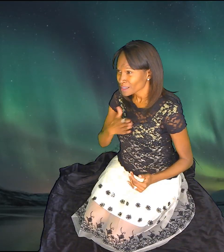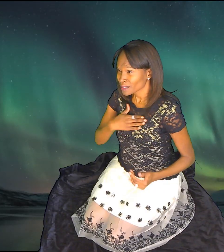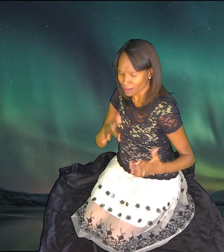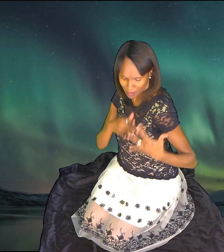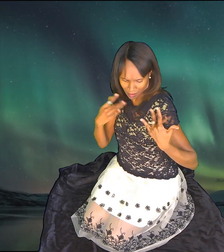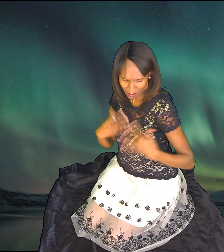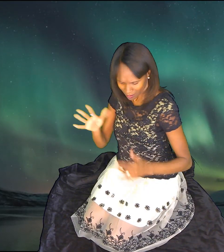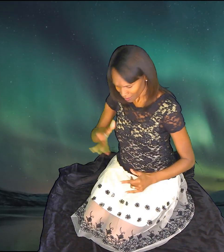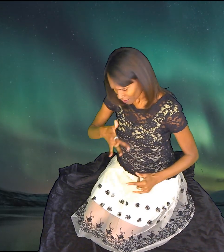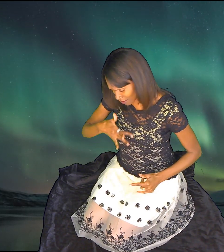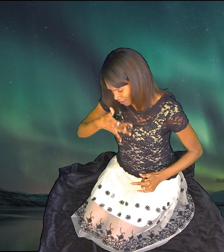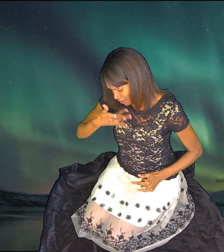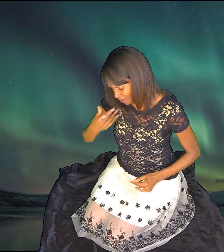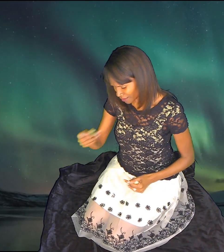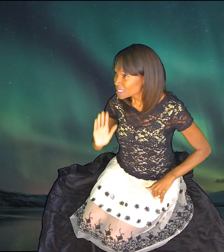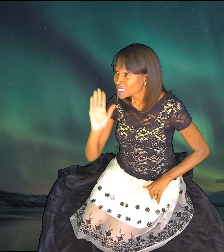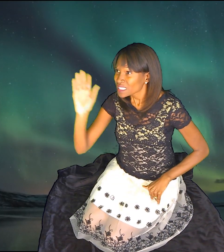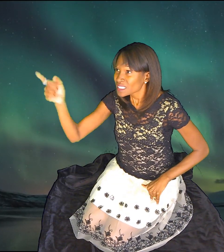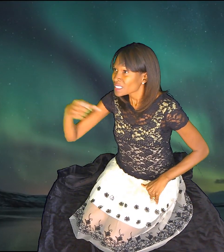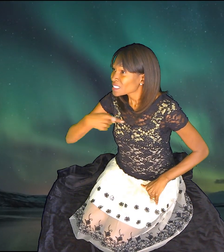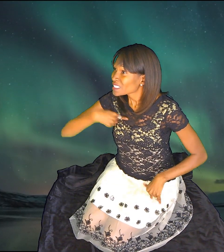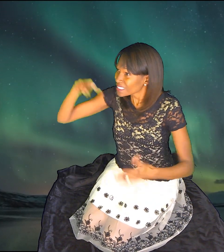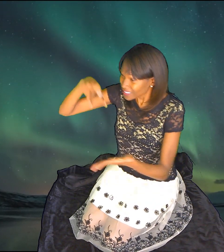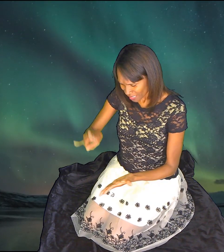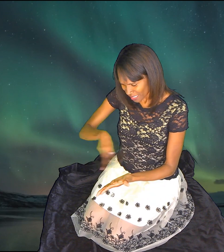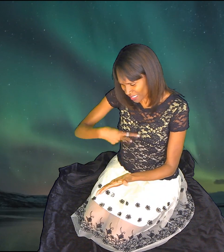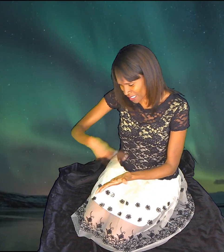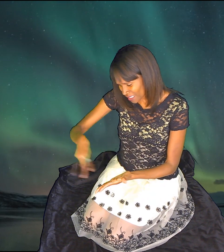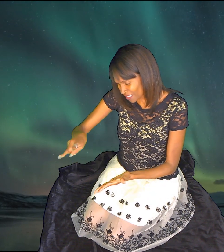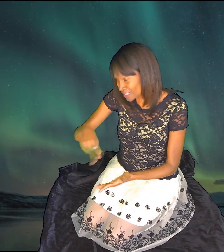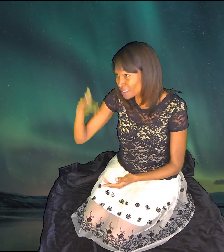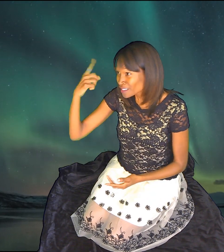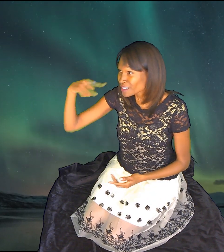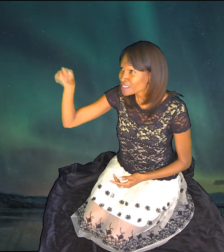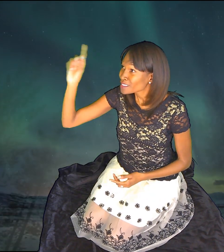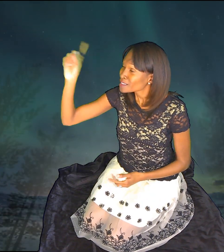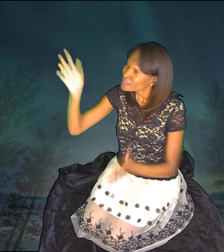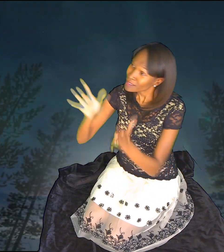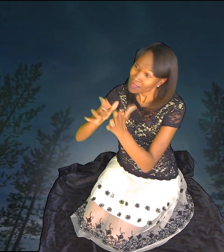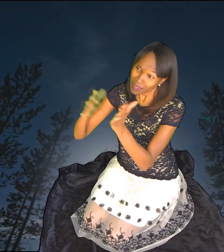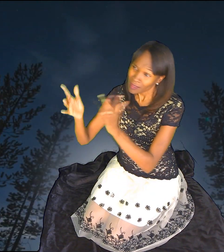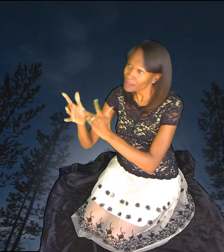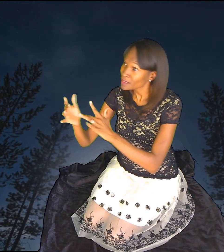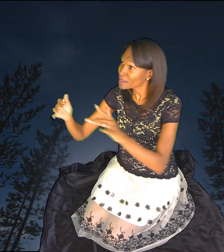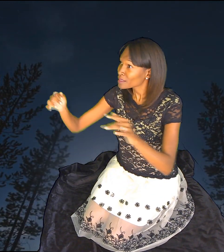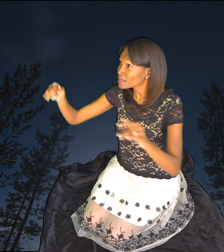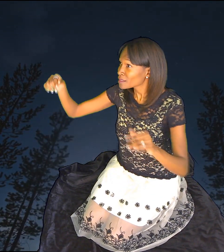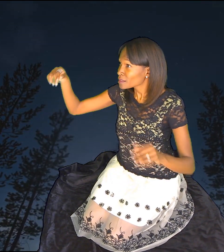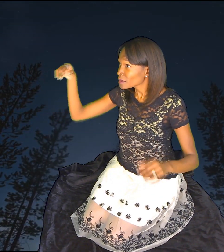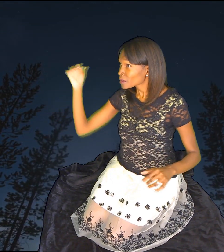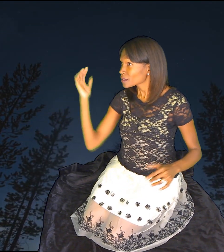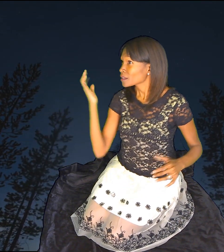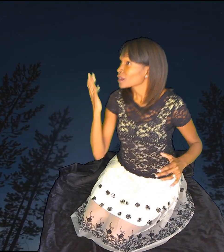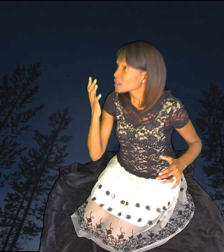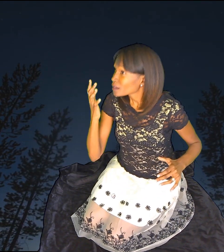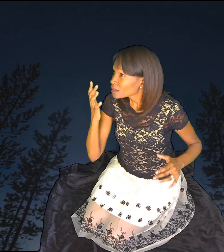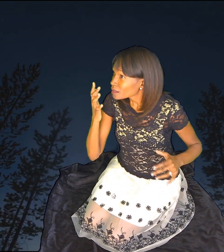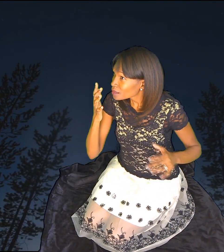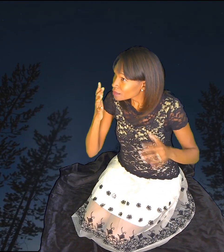only imagine Will I dance for you, Jesus, or in all